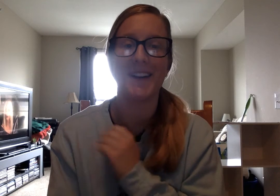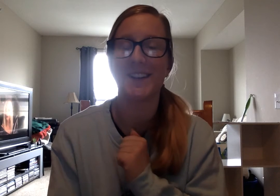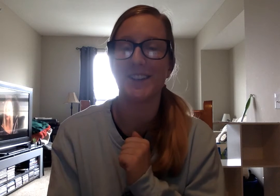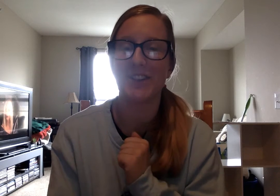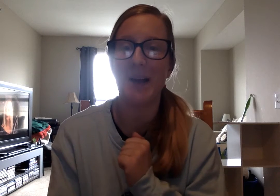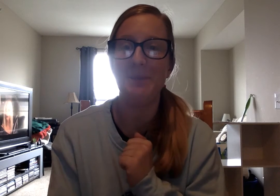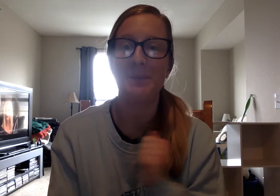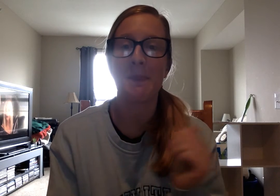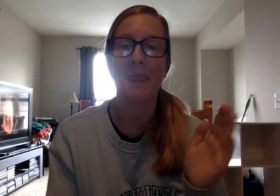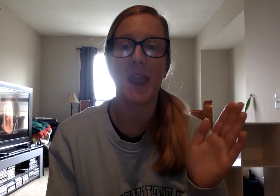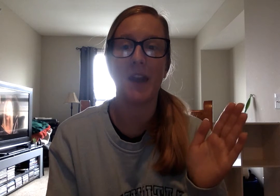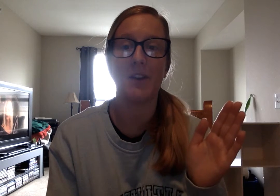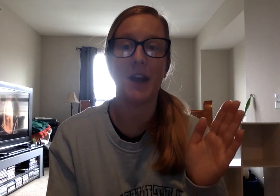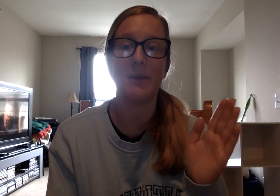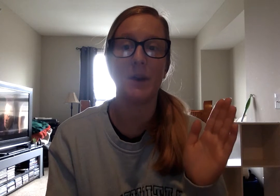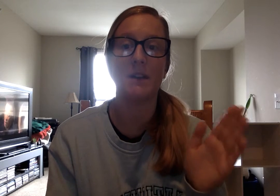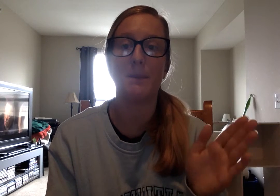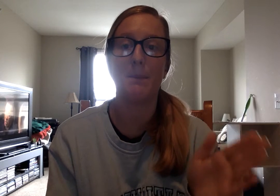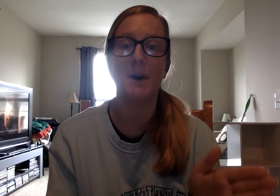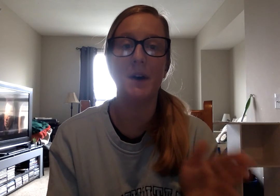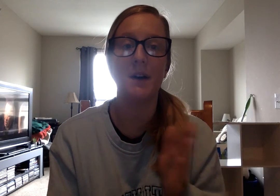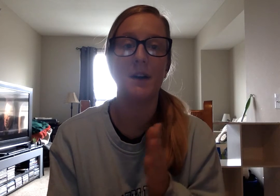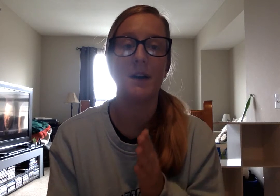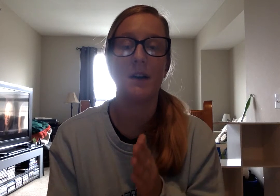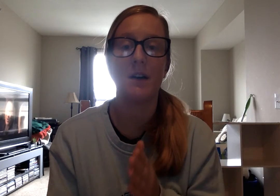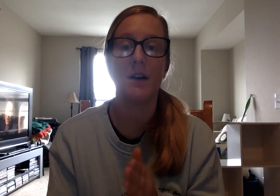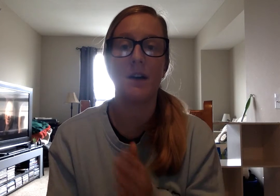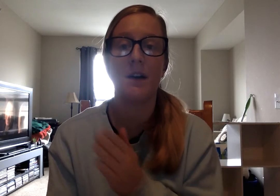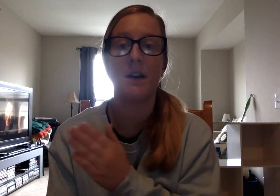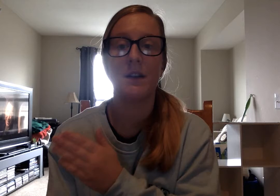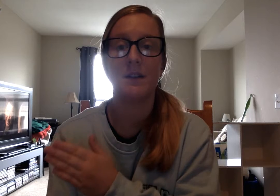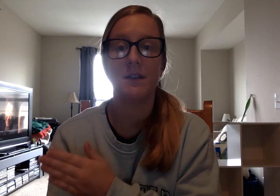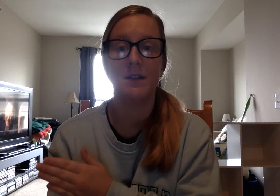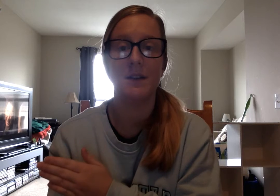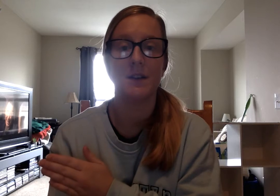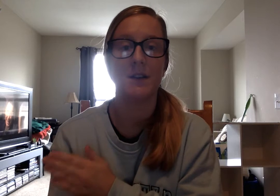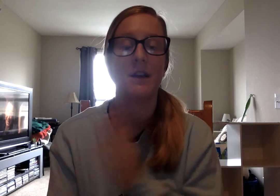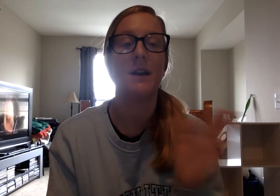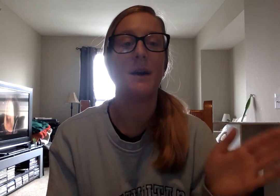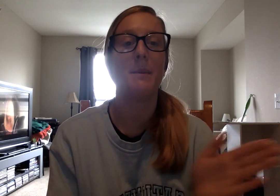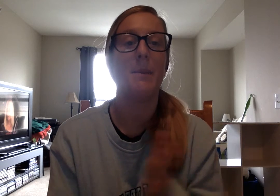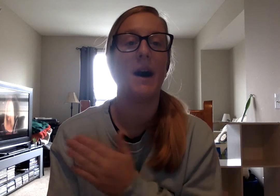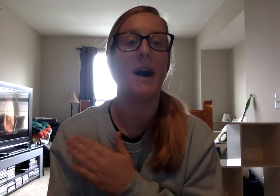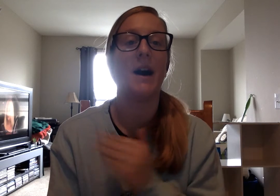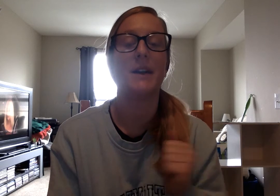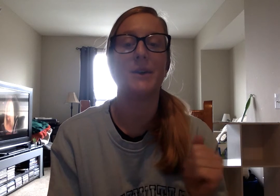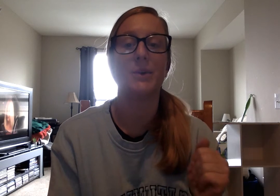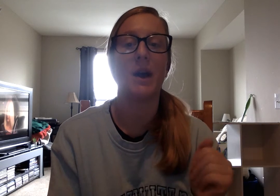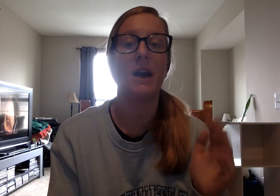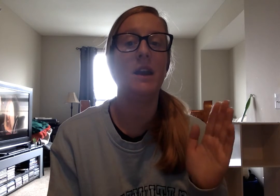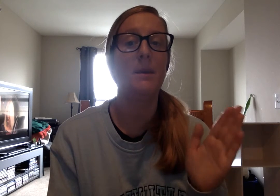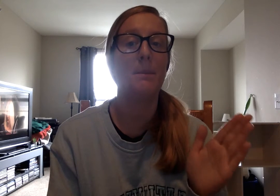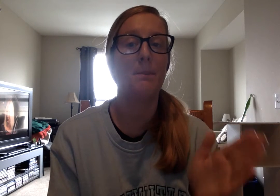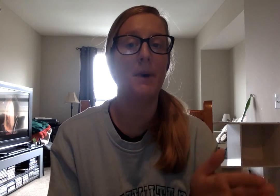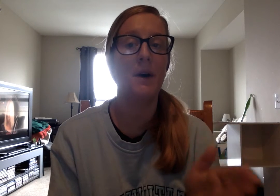Good job. And our last one is p-u-d. Pod. Ready? P